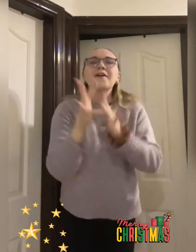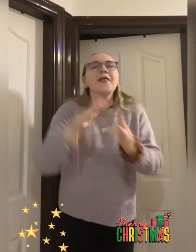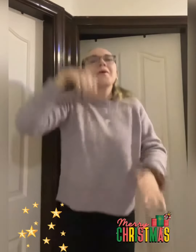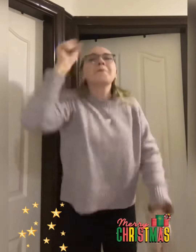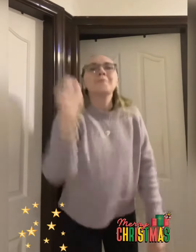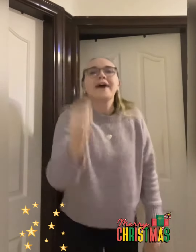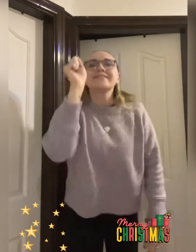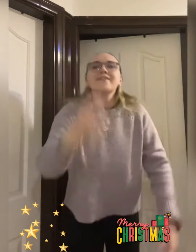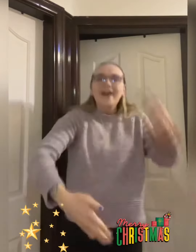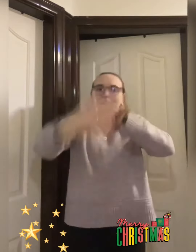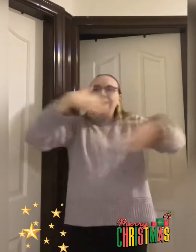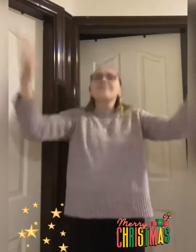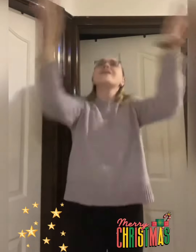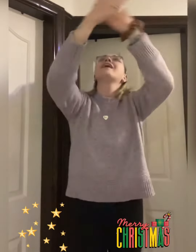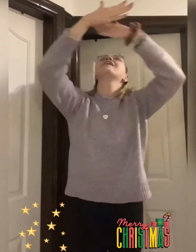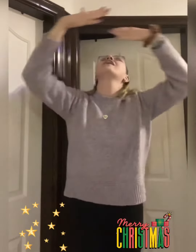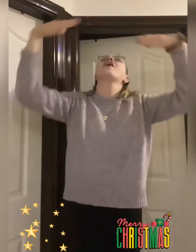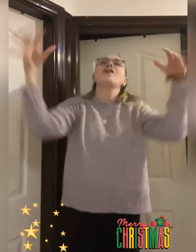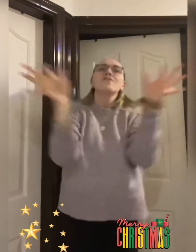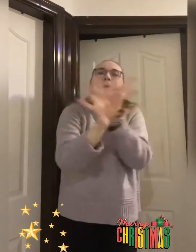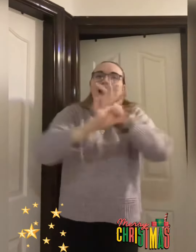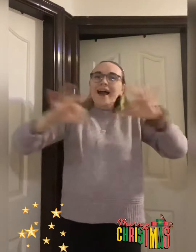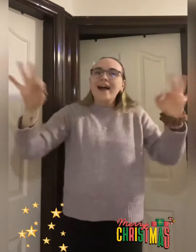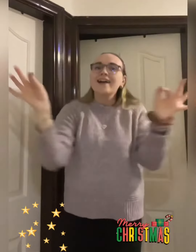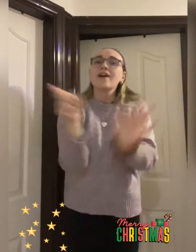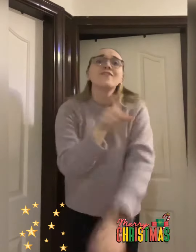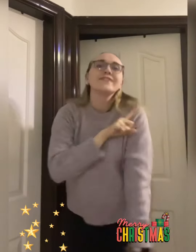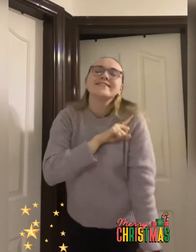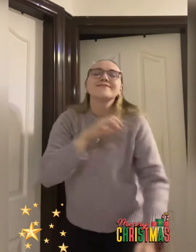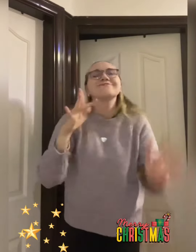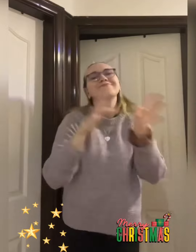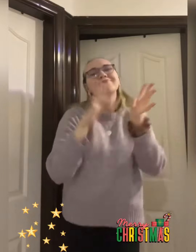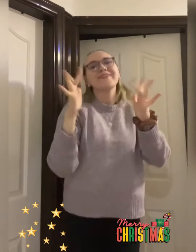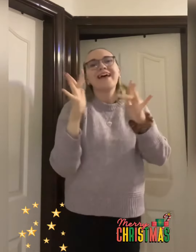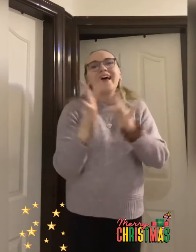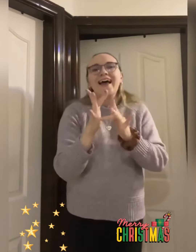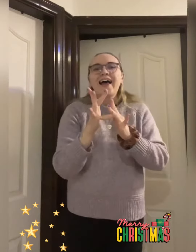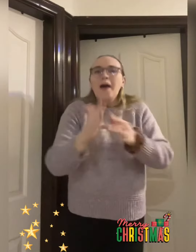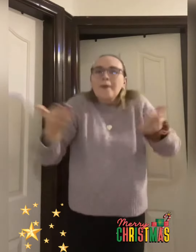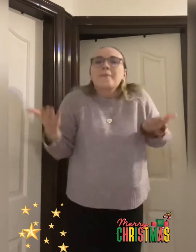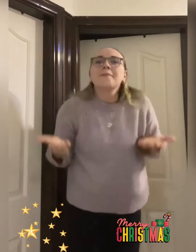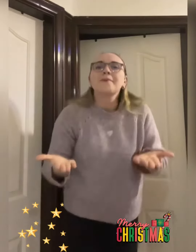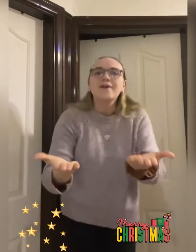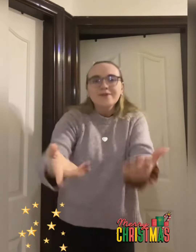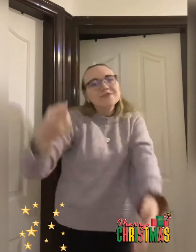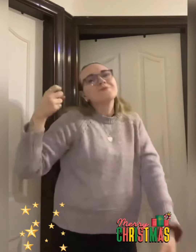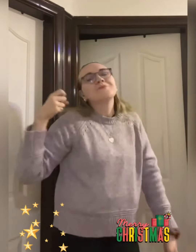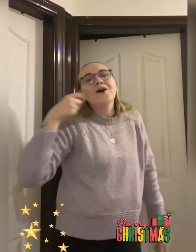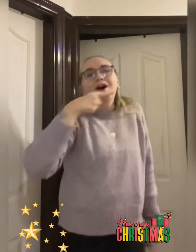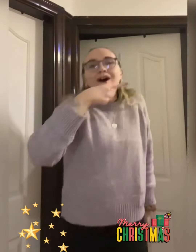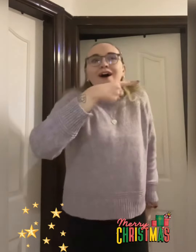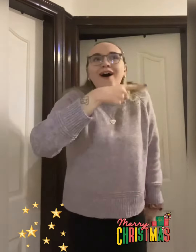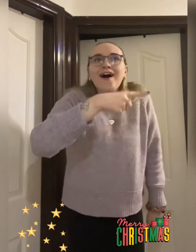the bells of heaven rang for him, for a boy was born.